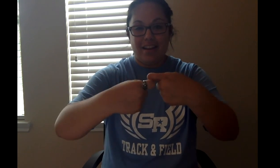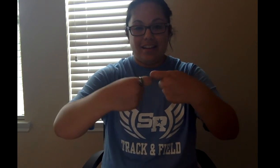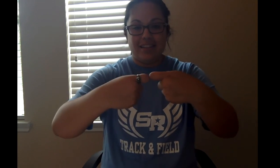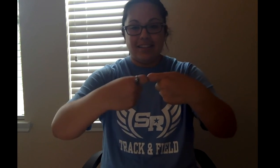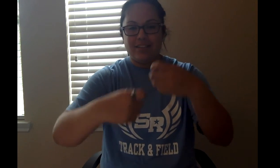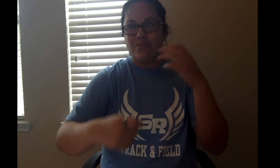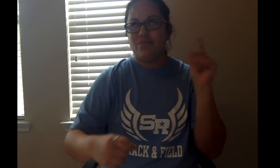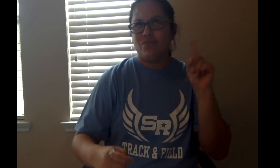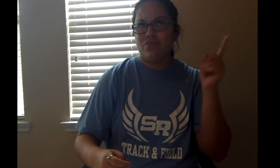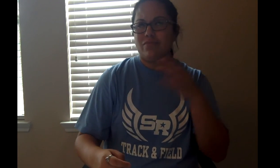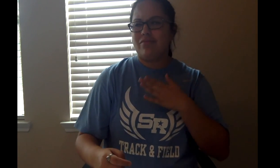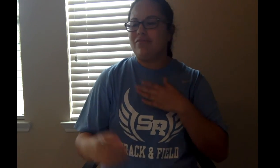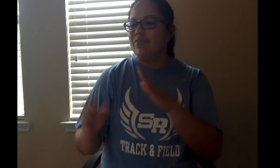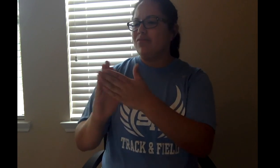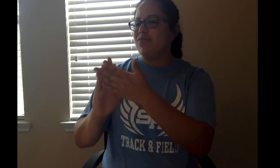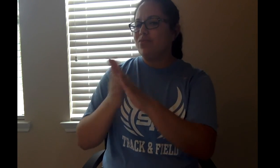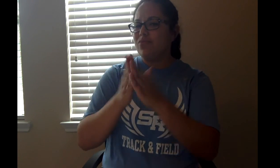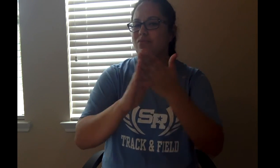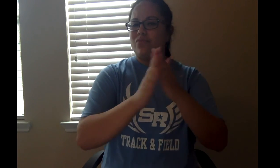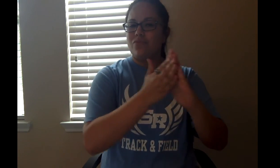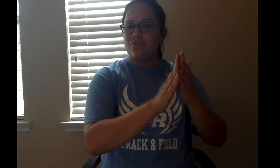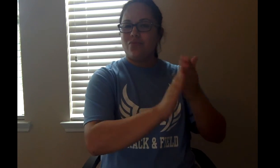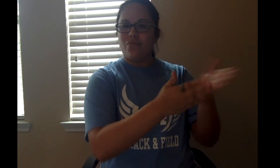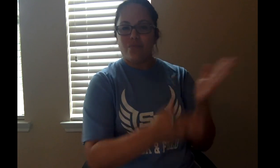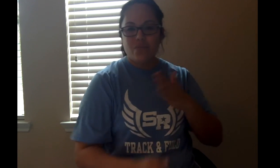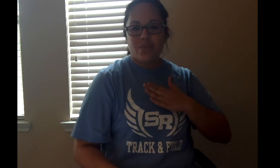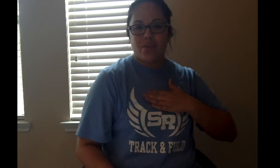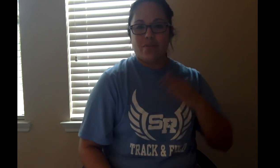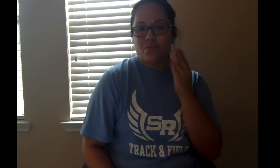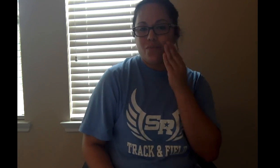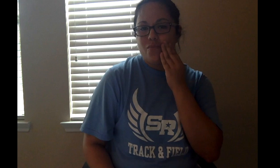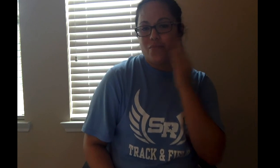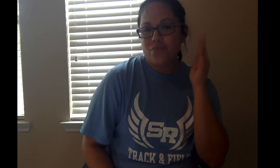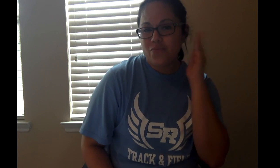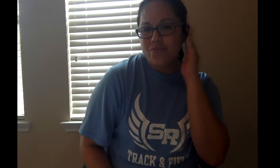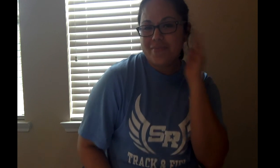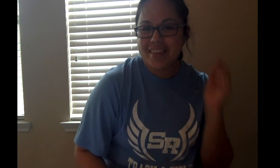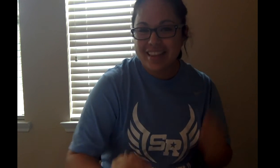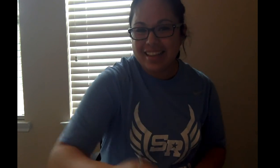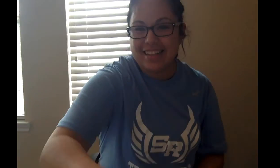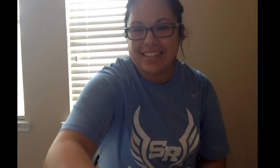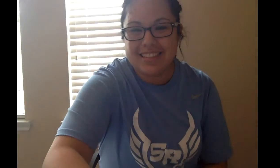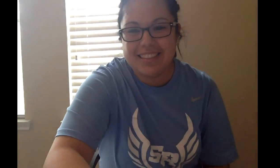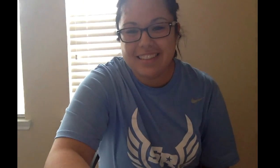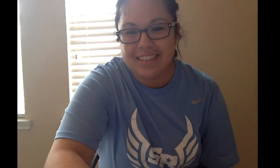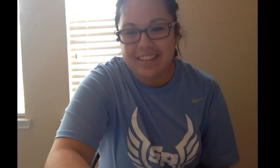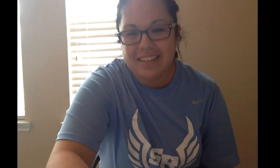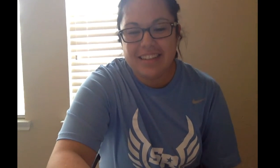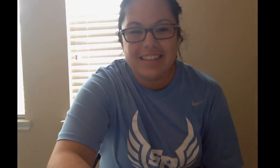on. Off to my city, off to my home. We're flying up.